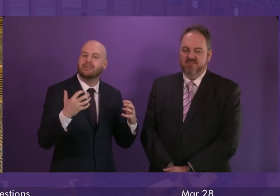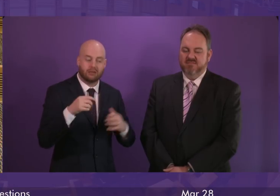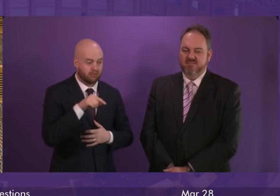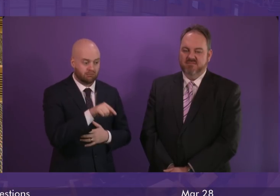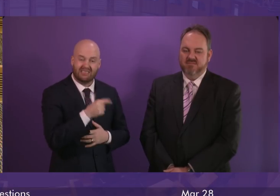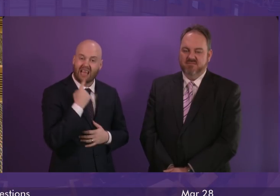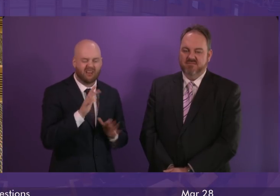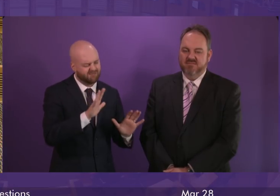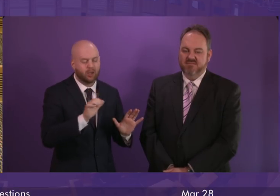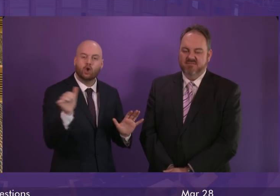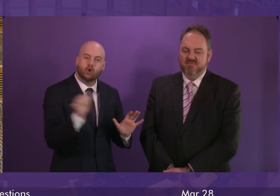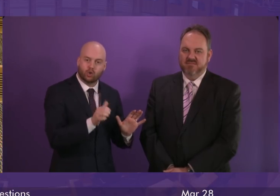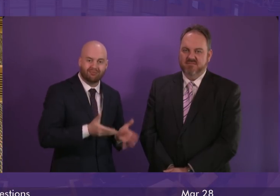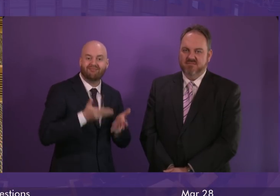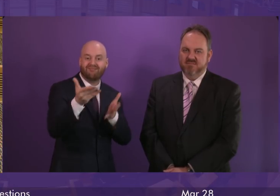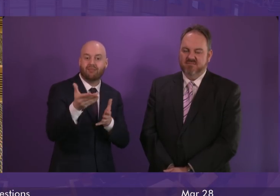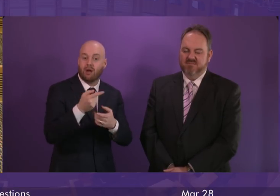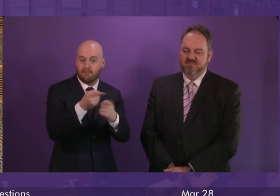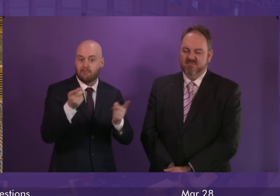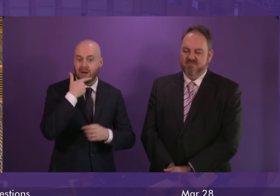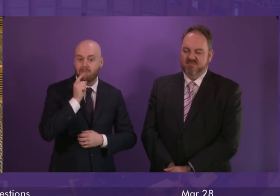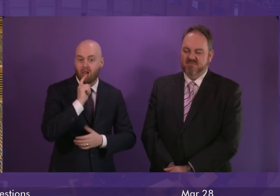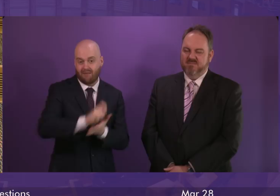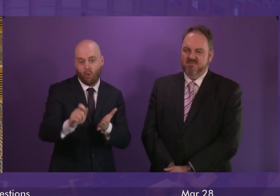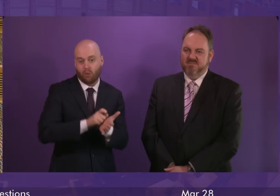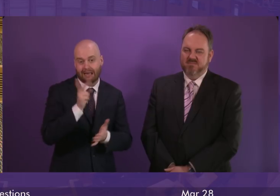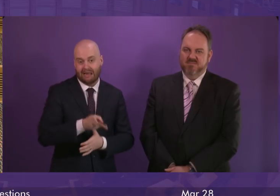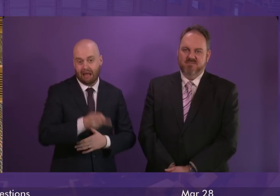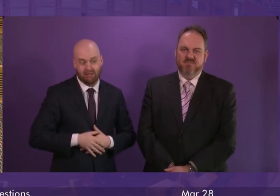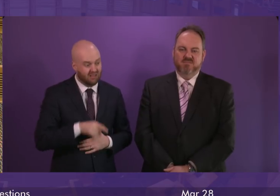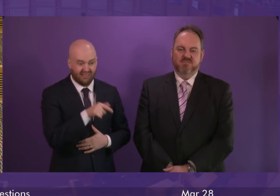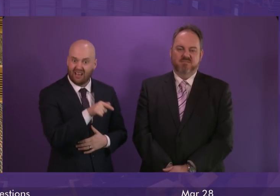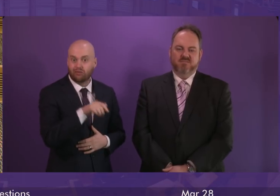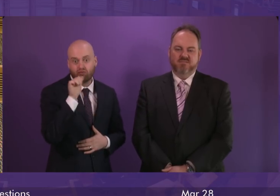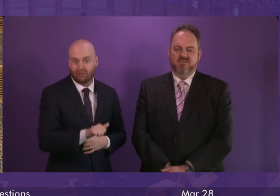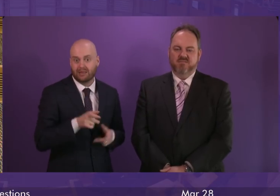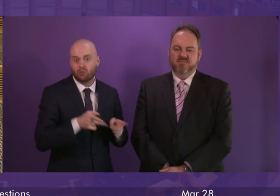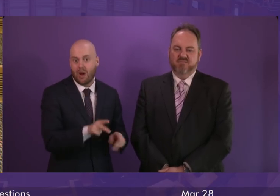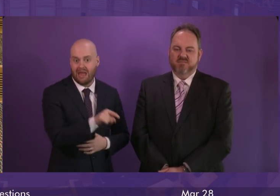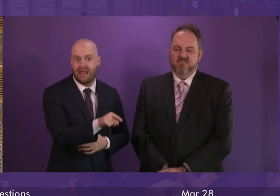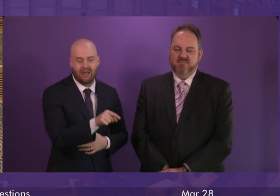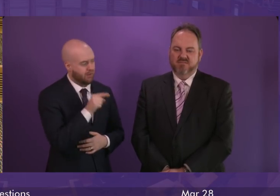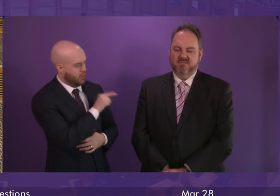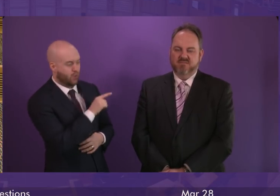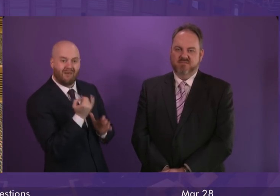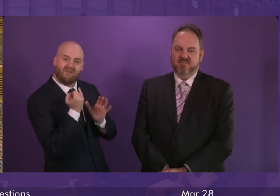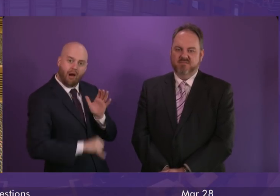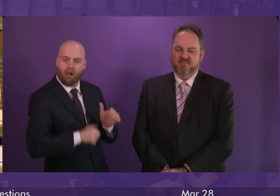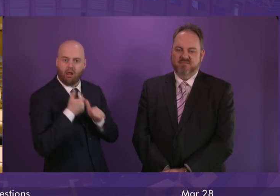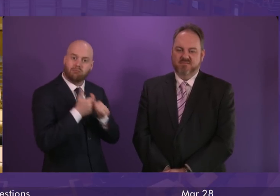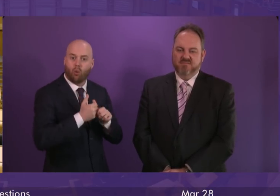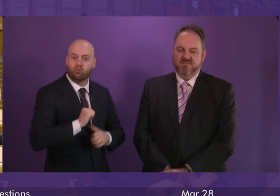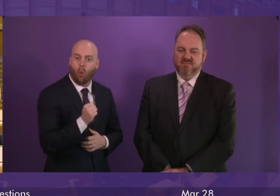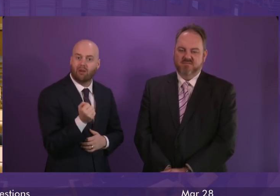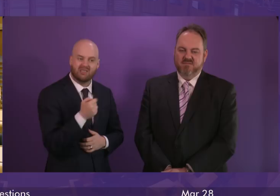That's the right thing to do and again what we see today is Jackson Carlow failing to stand up for Scotland's interests and simply standing up